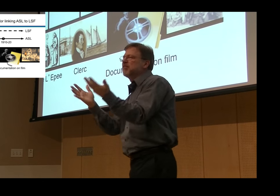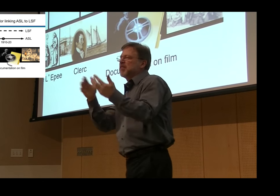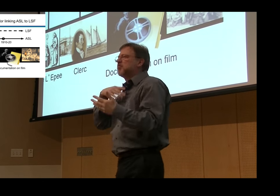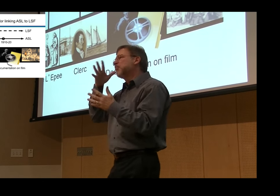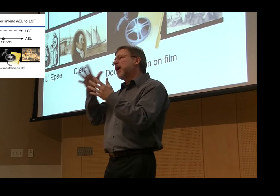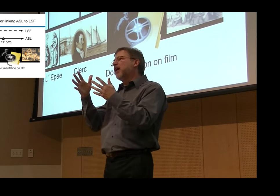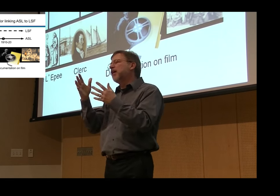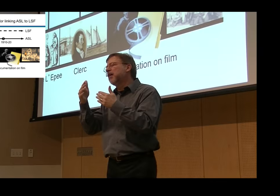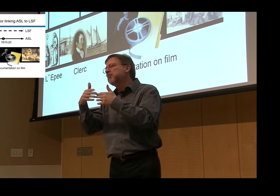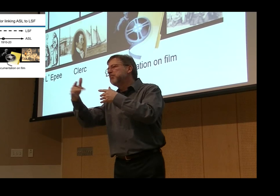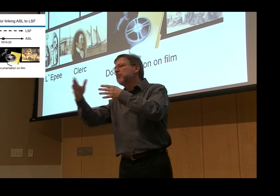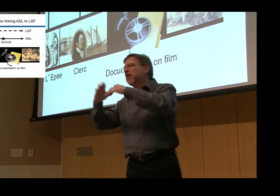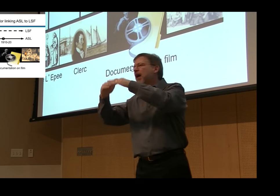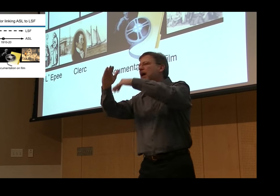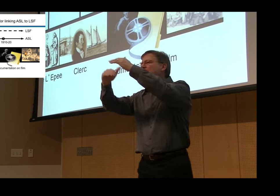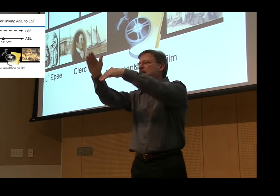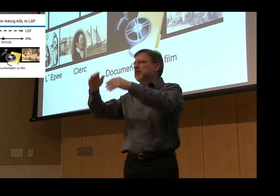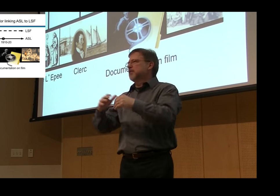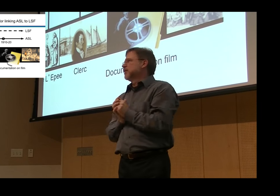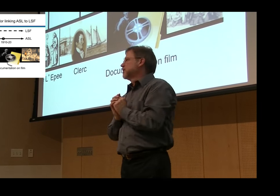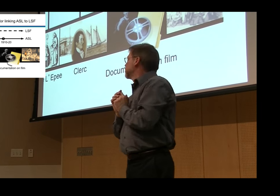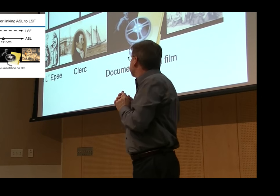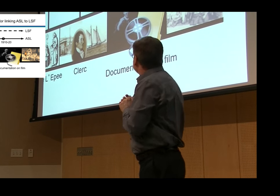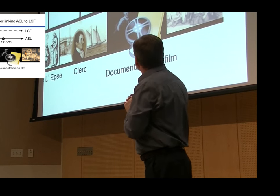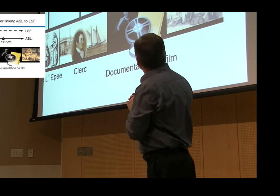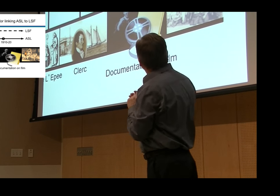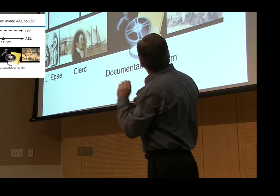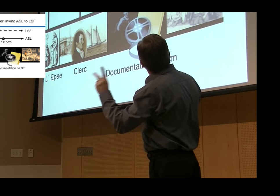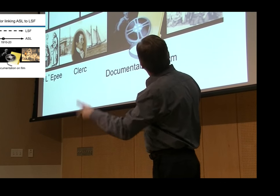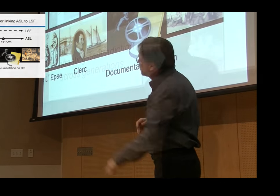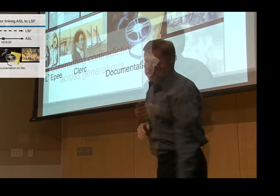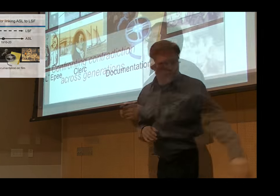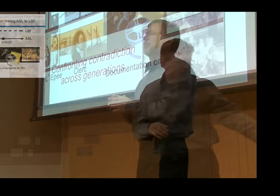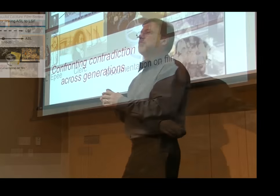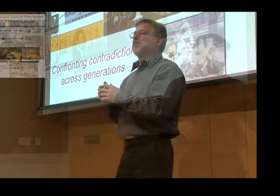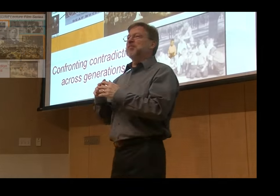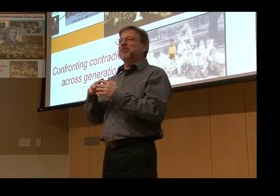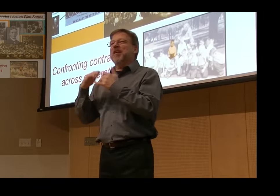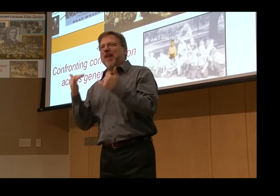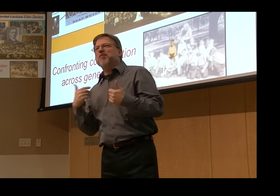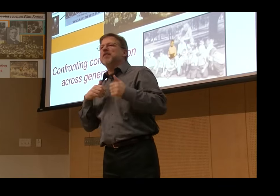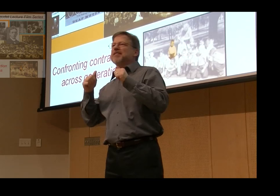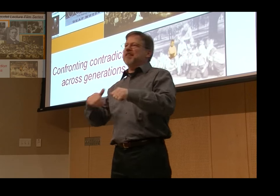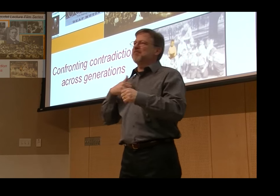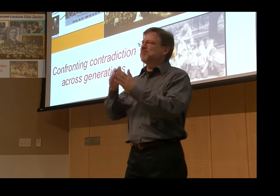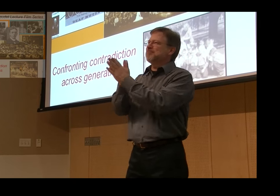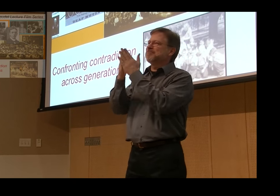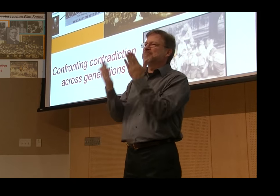how we look at signers and what they did during the production of these films was